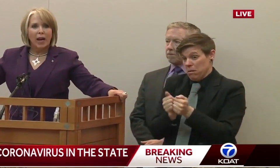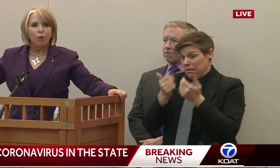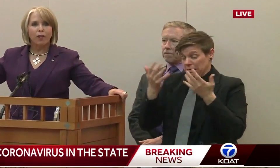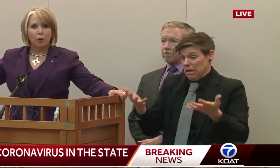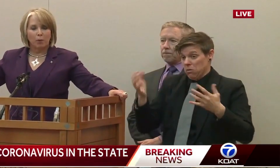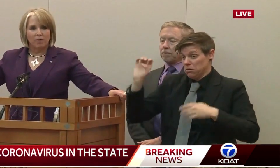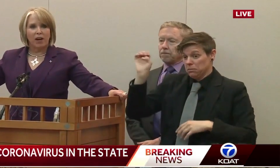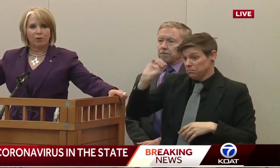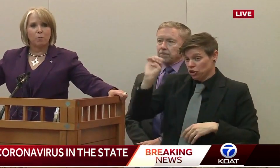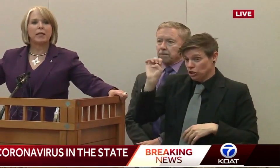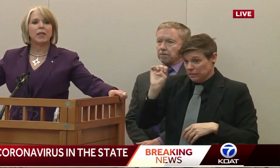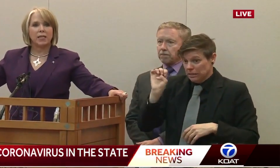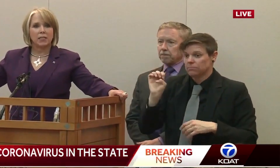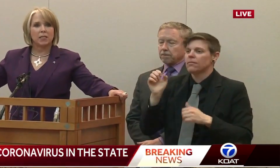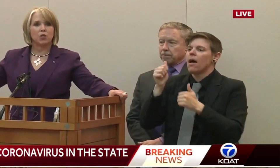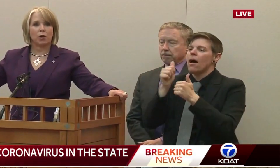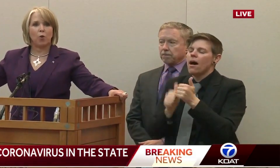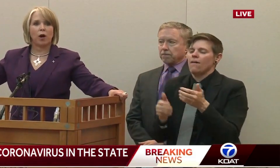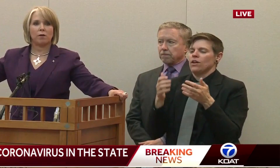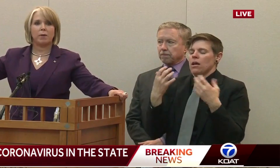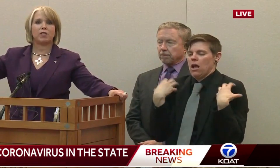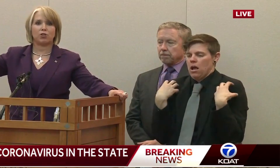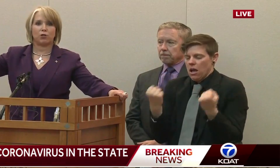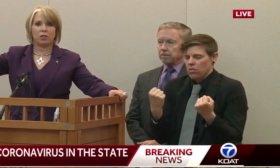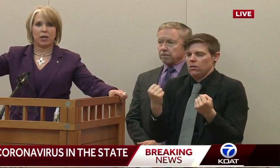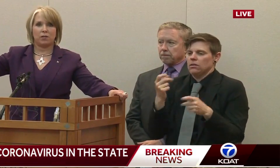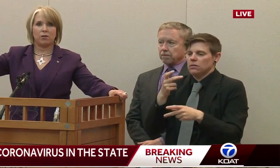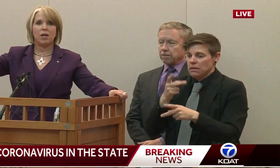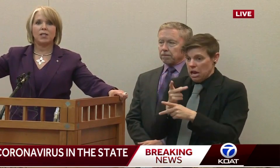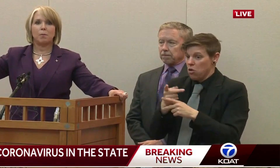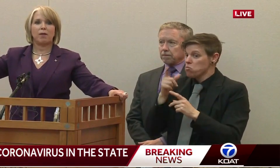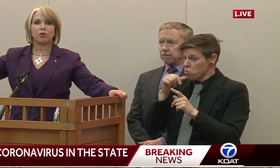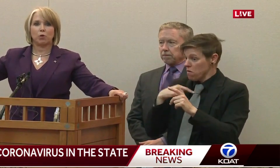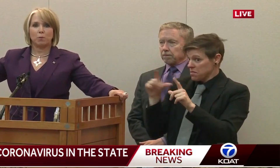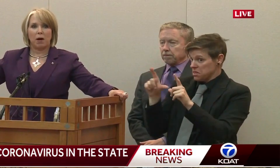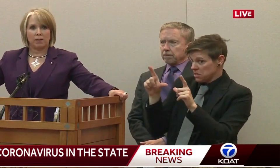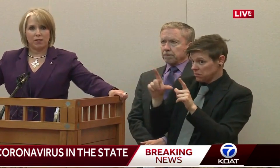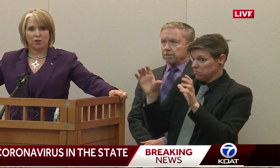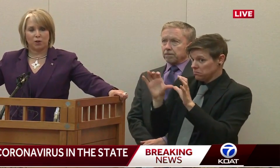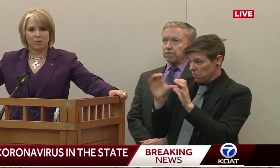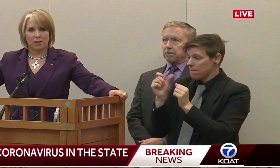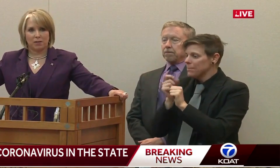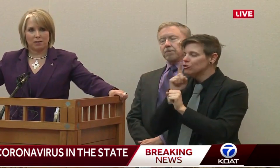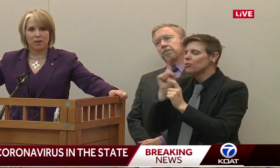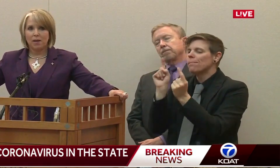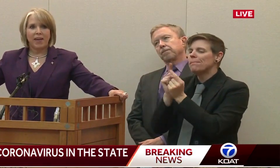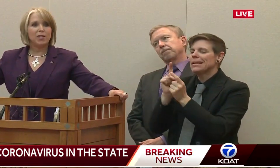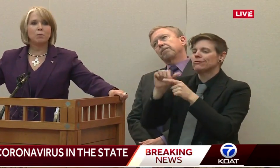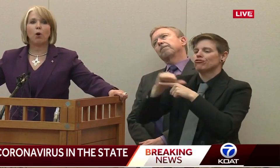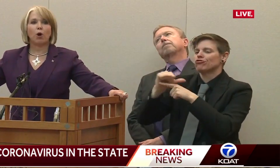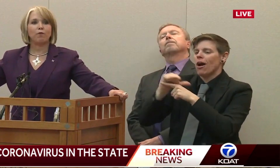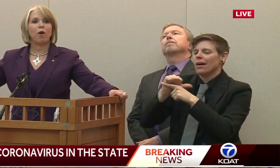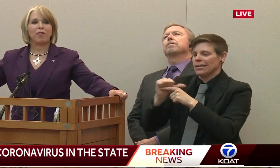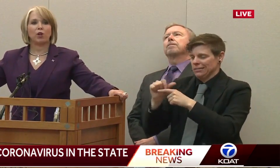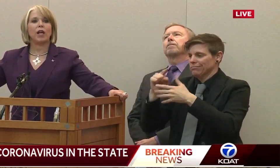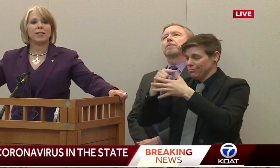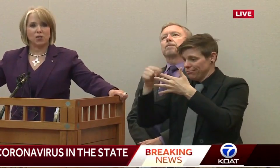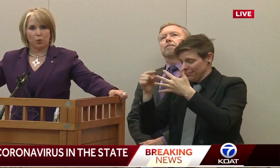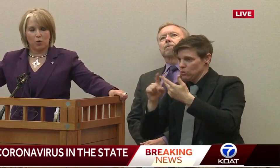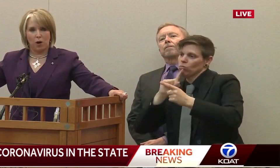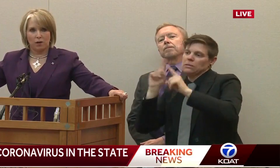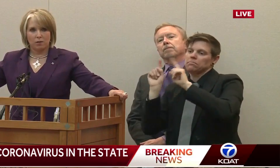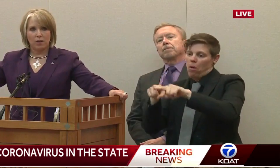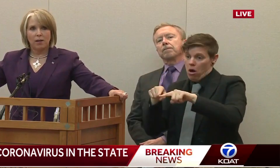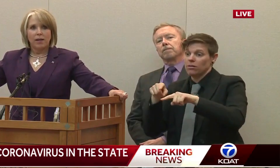Every healthcare provider to be licensed is required to meet a certain standard to be able to respond to these circumstances. That is part of what their